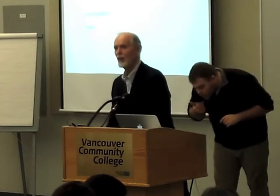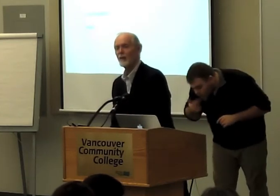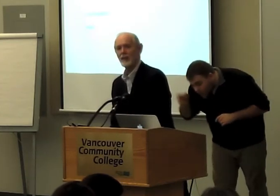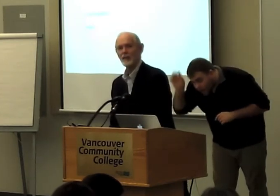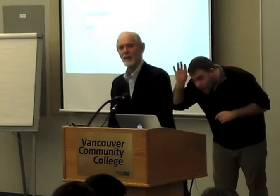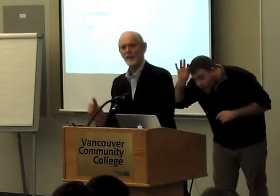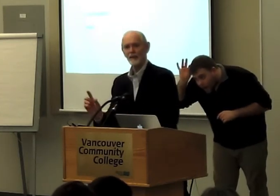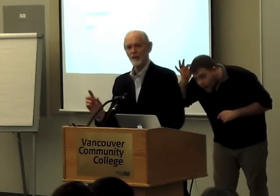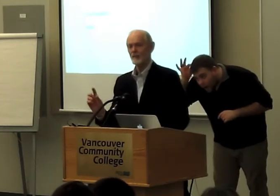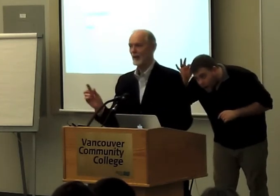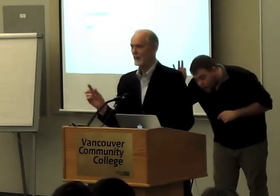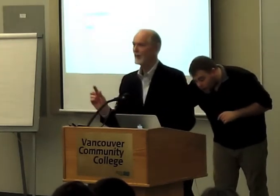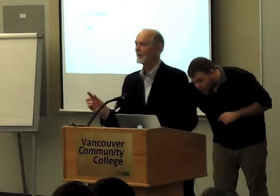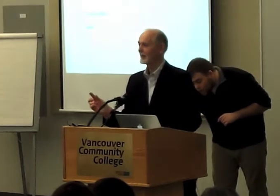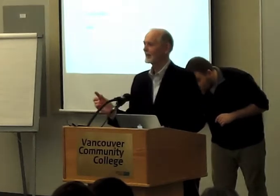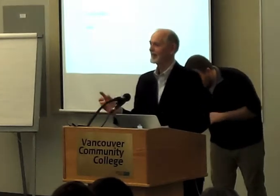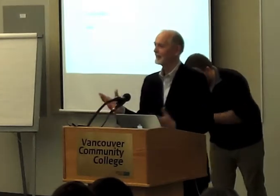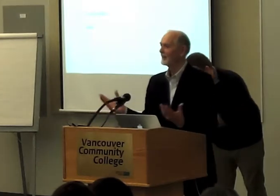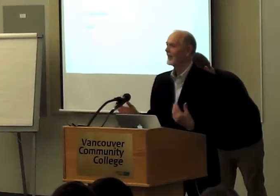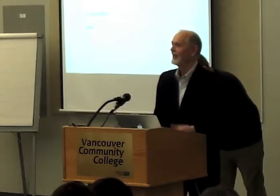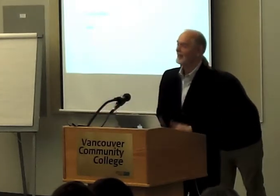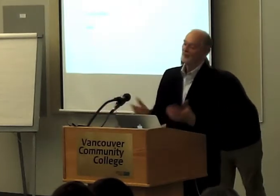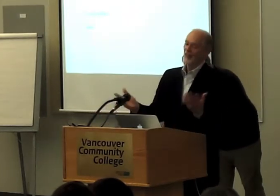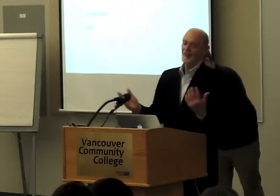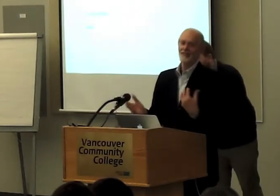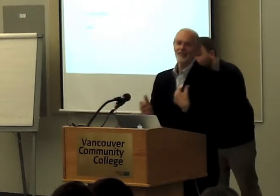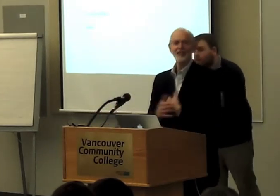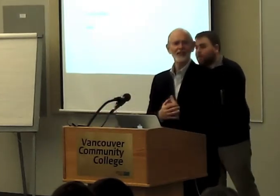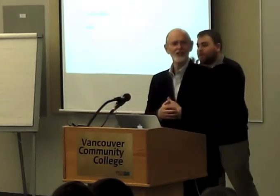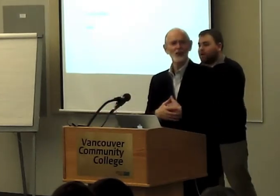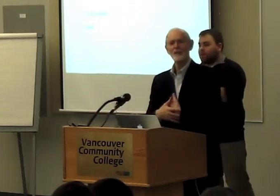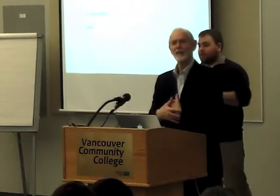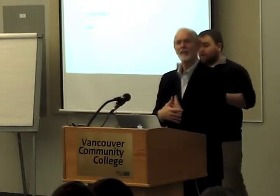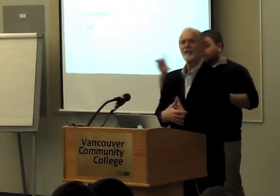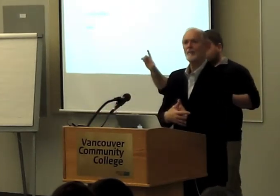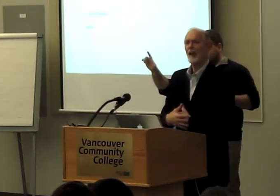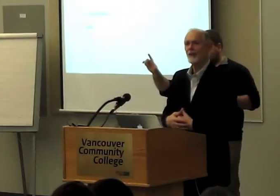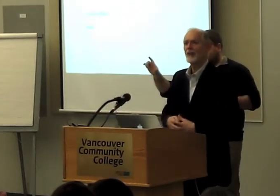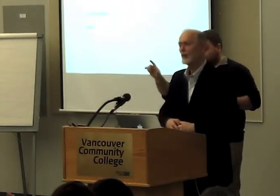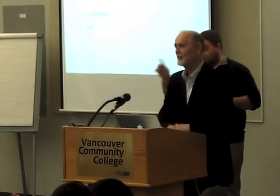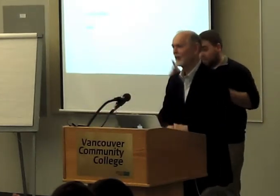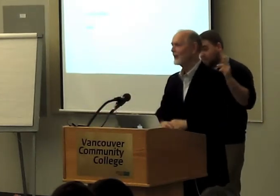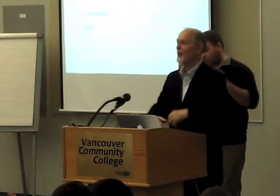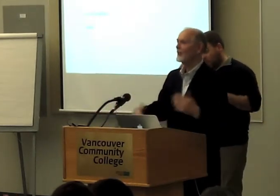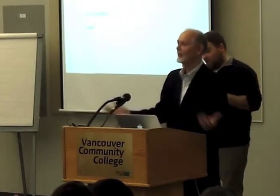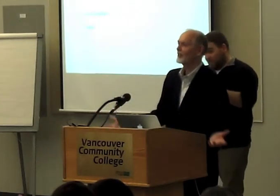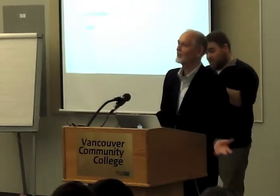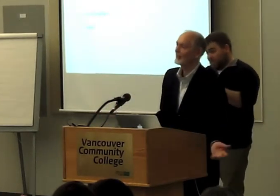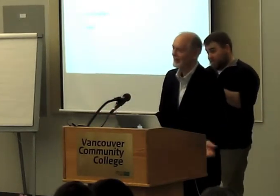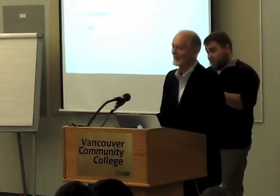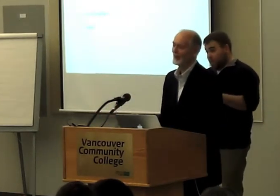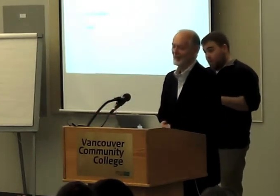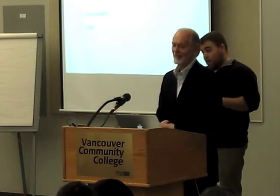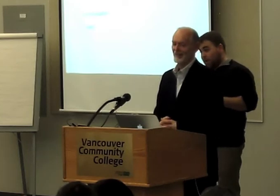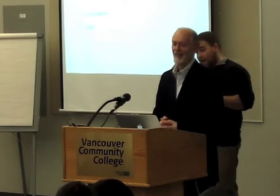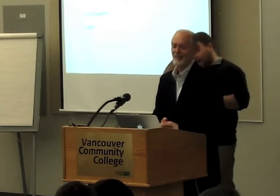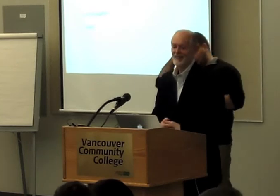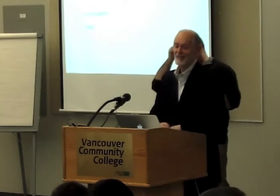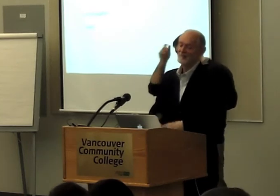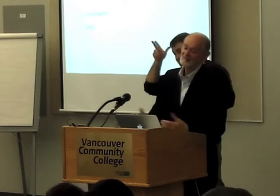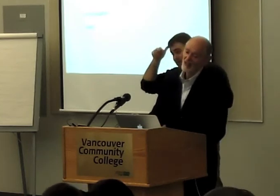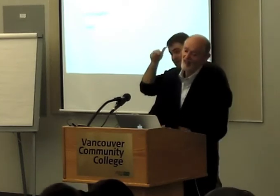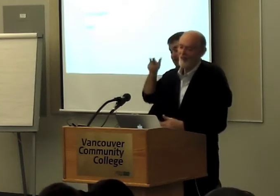the mud, generate into elvers, baby eels. And as I think Chomsky says, a bad theory is better than no theory at all. know?